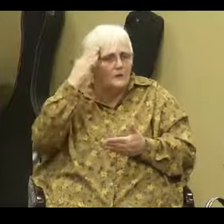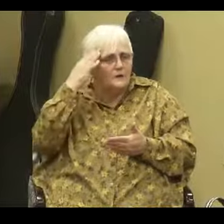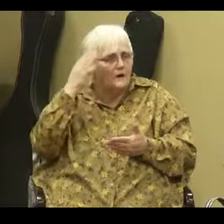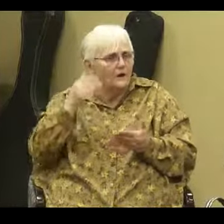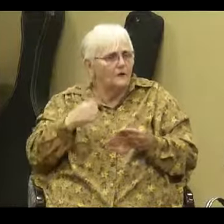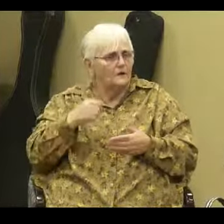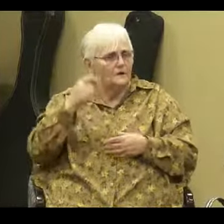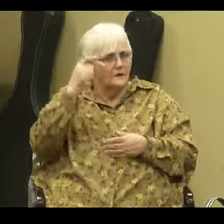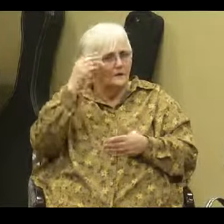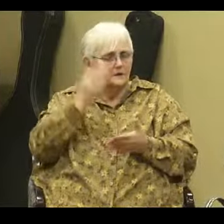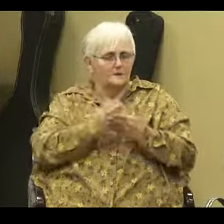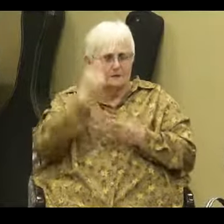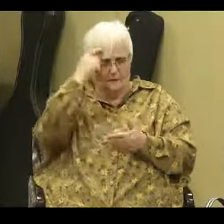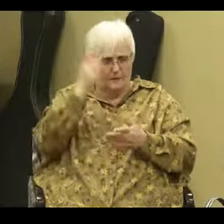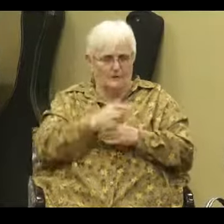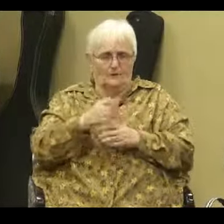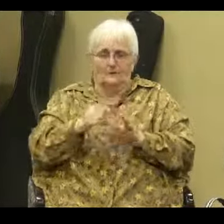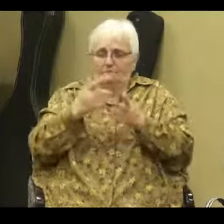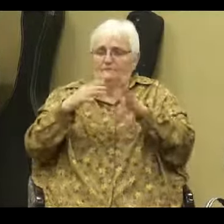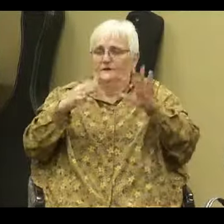just stopped thinking like that. He okay, I'm done. Because, you know what?